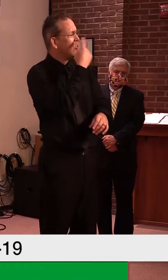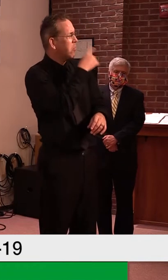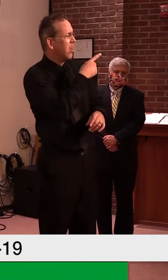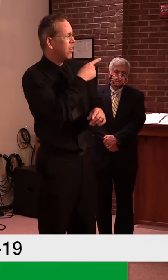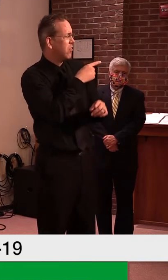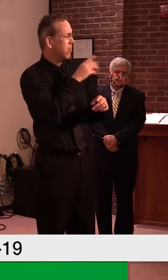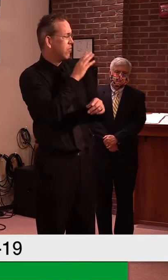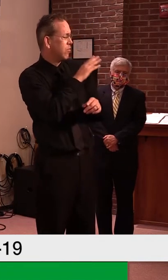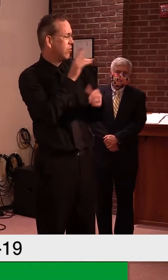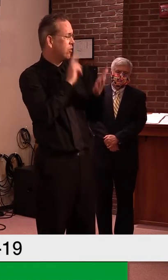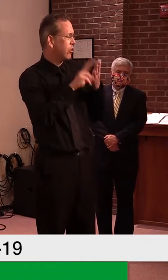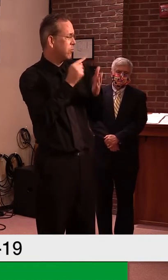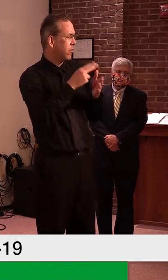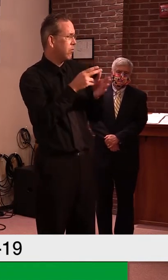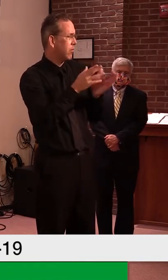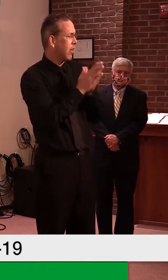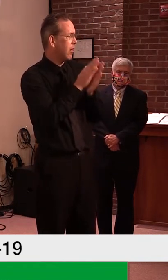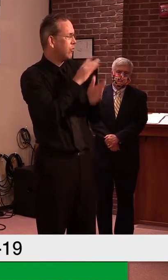Steve, NUK TV.